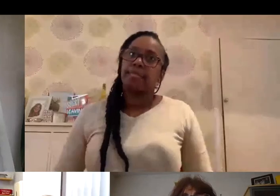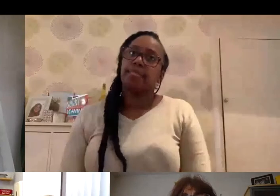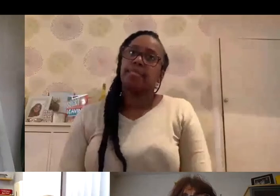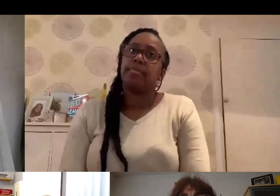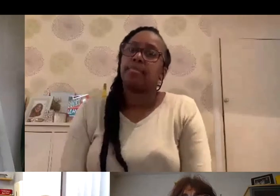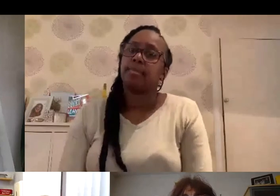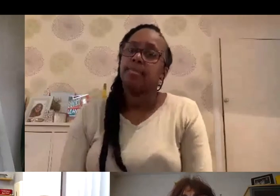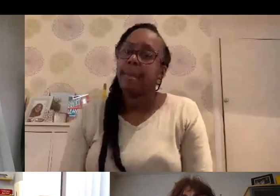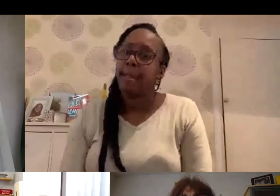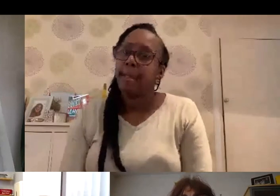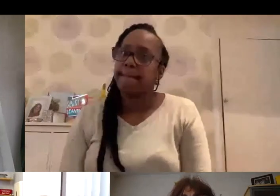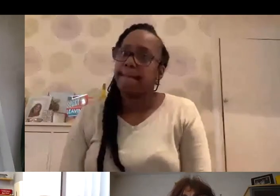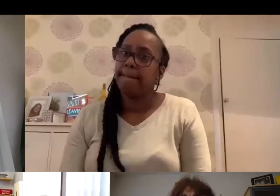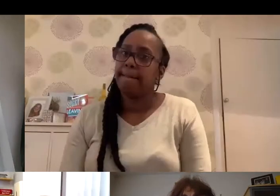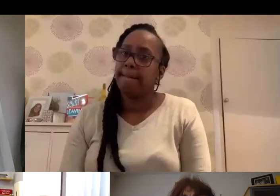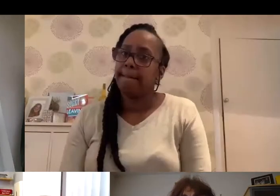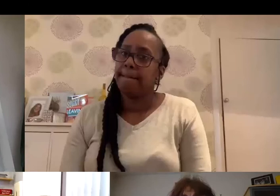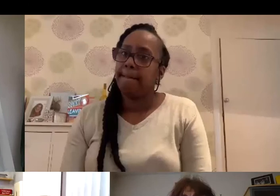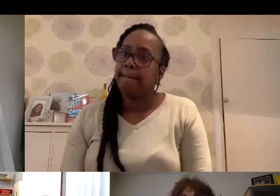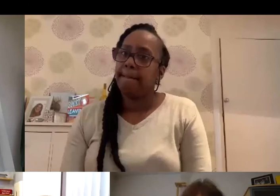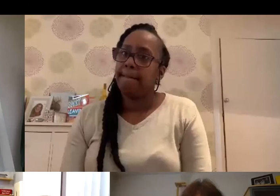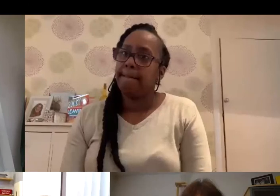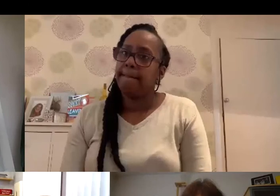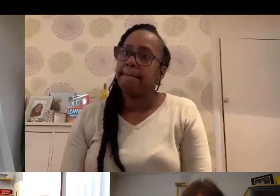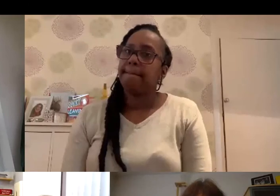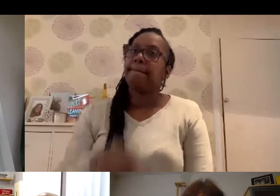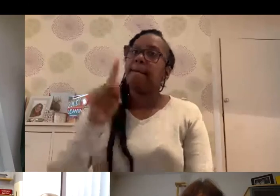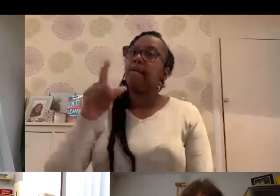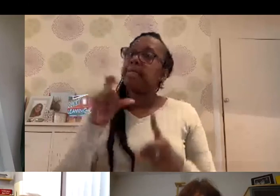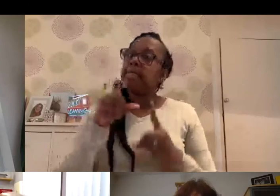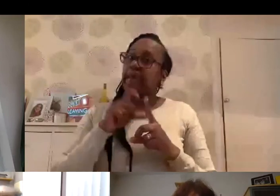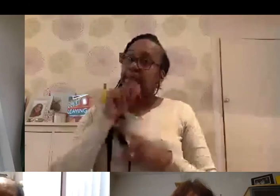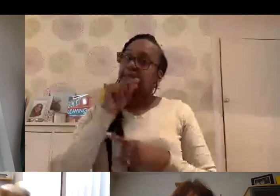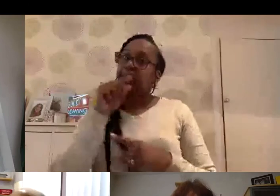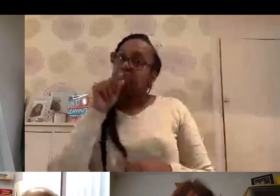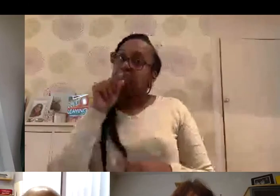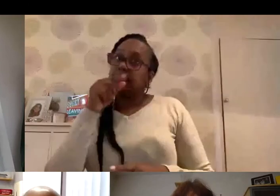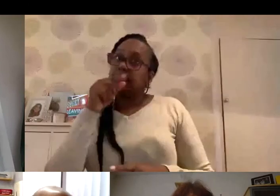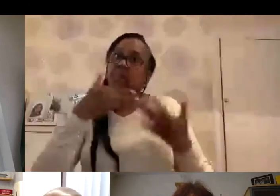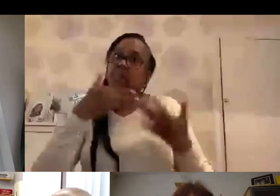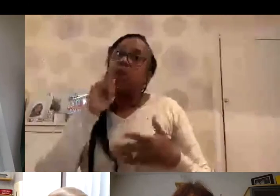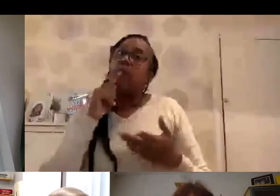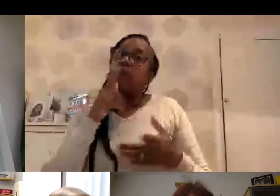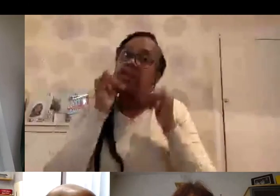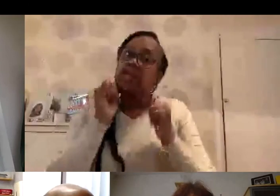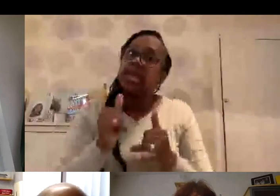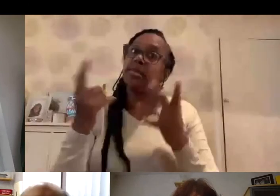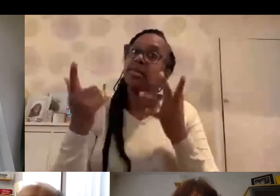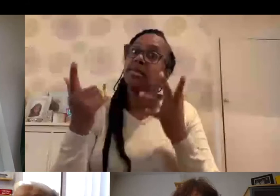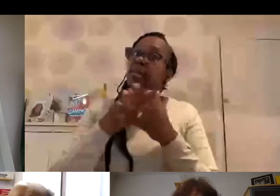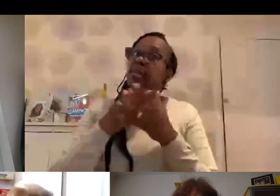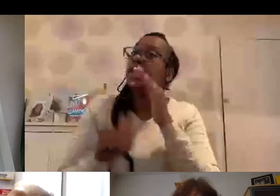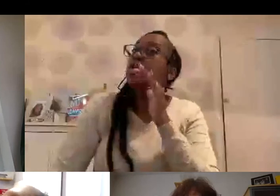I just wanted to just let you know that we're going to trial something new this week for the infection control team and in Merton for this week.